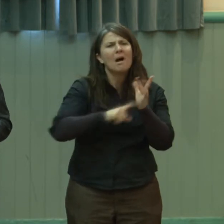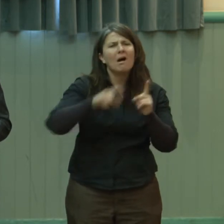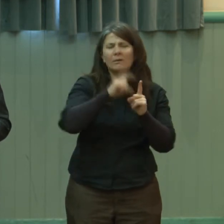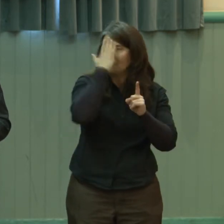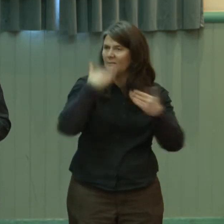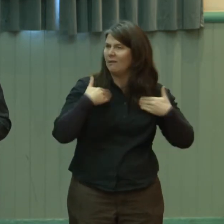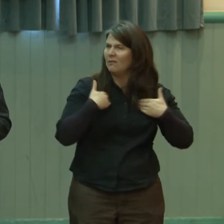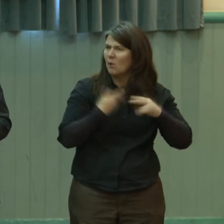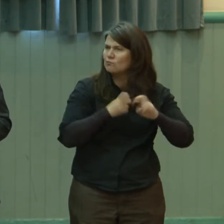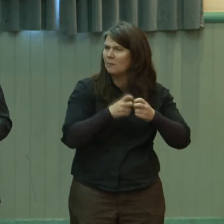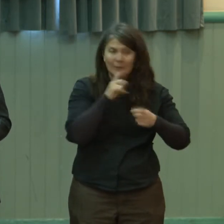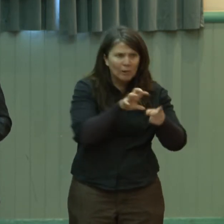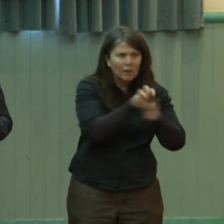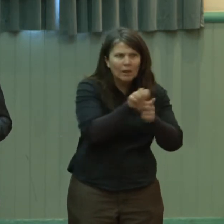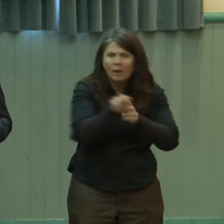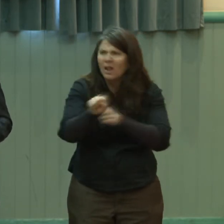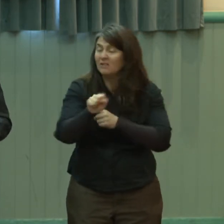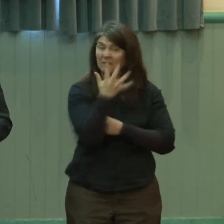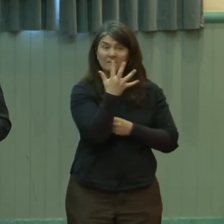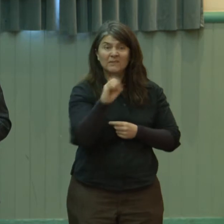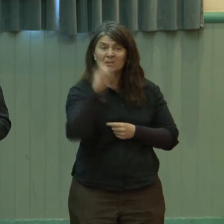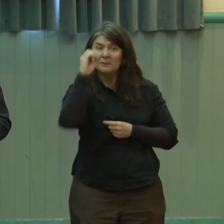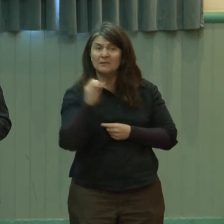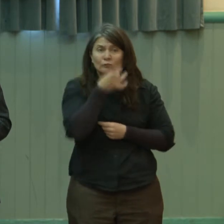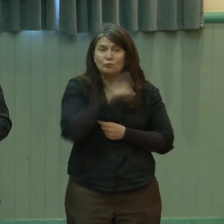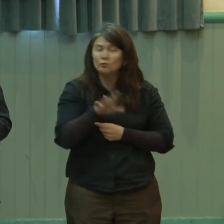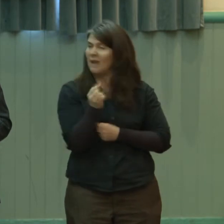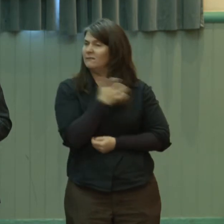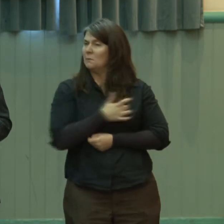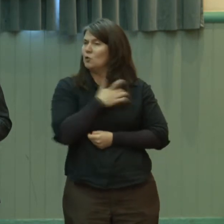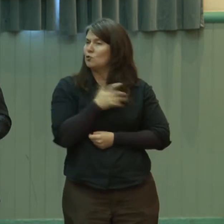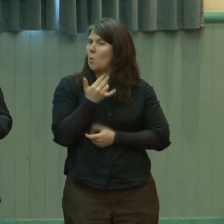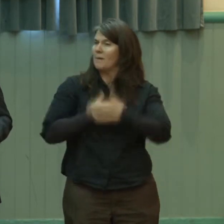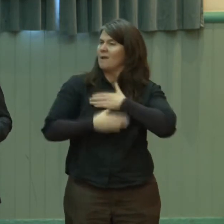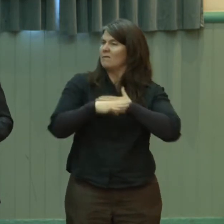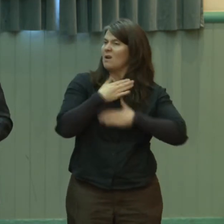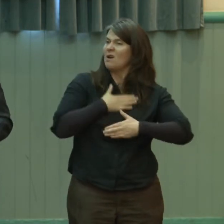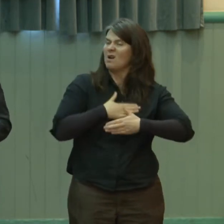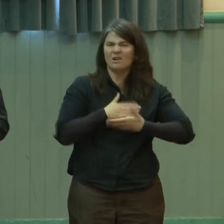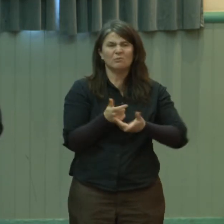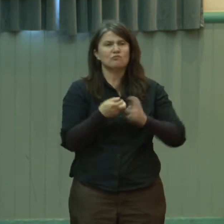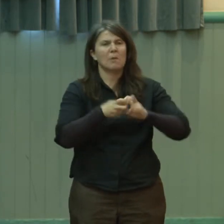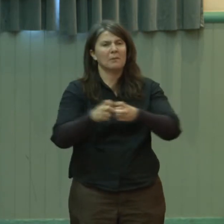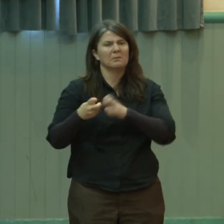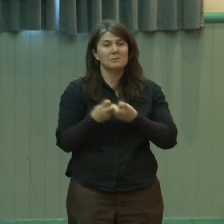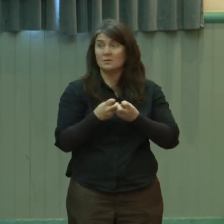% of kids have some kind of emotional or behavioural difficulty. I'm talking about mild ones. If you're looking at the severe